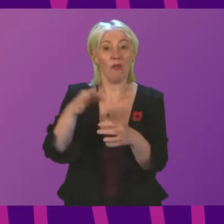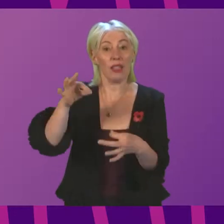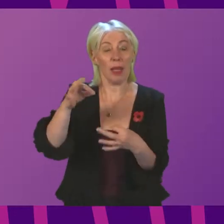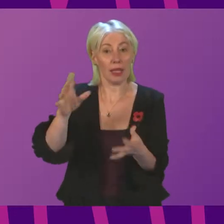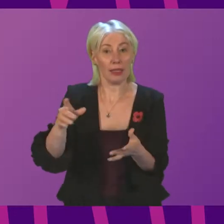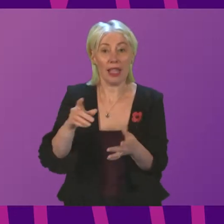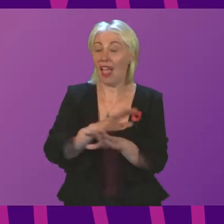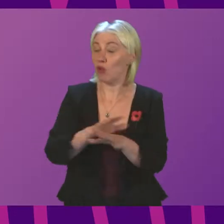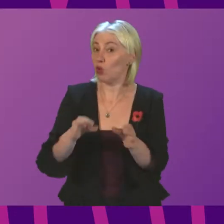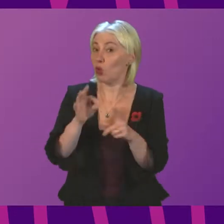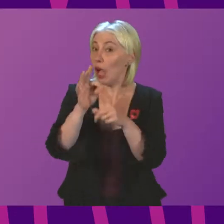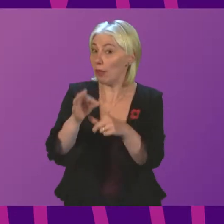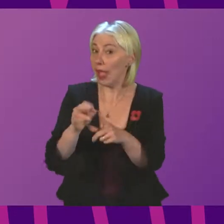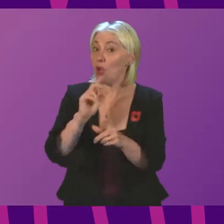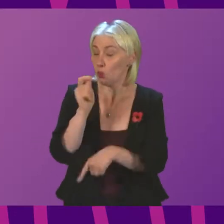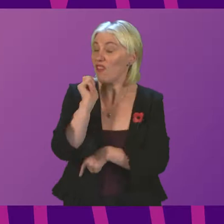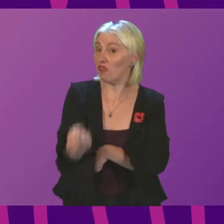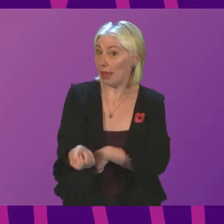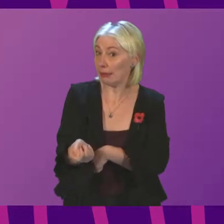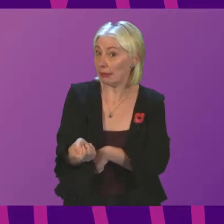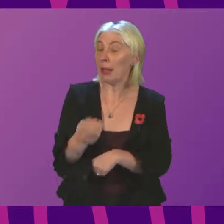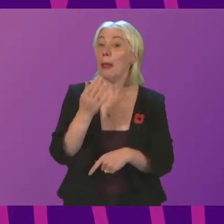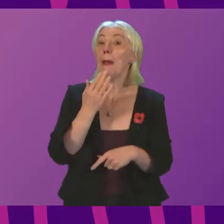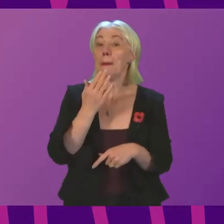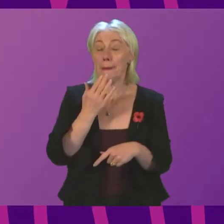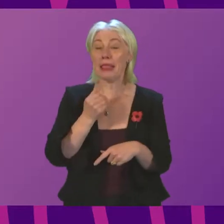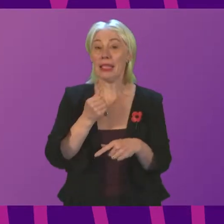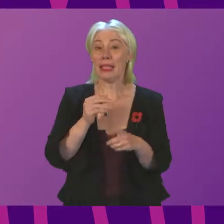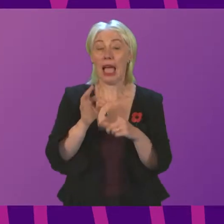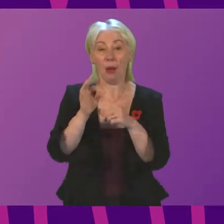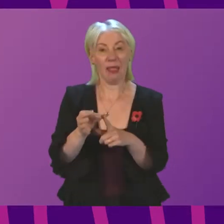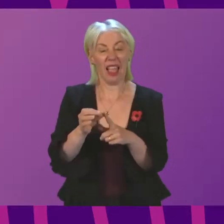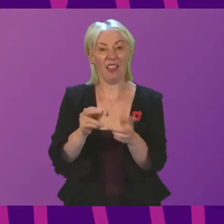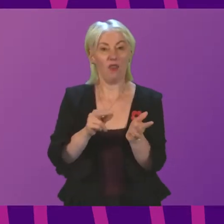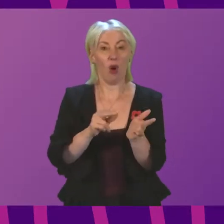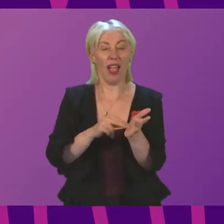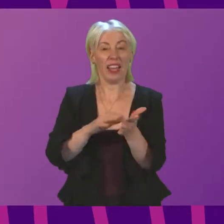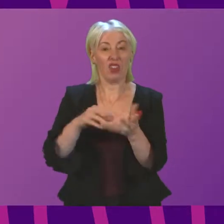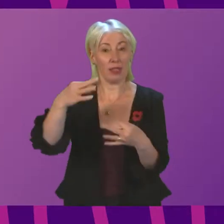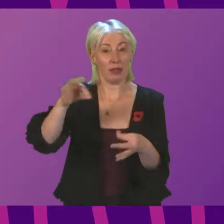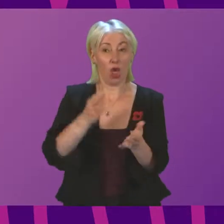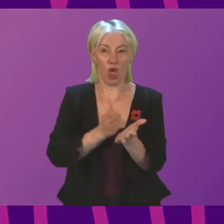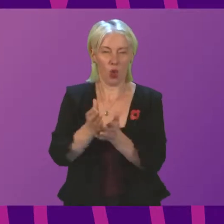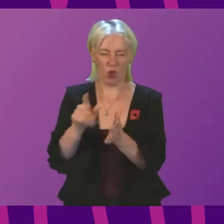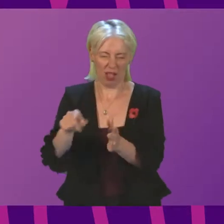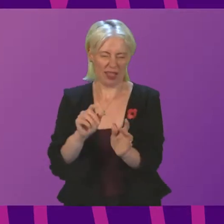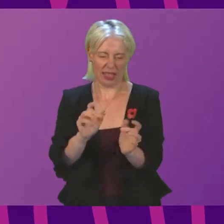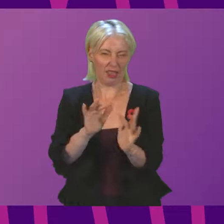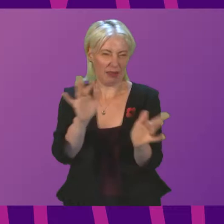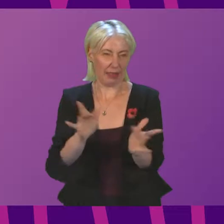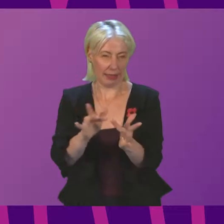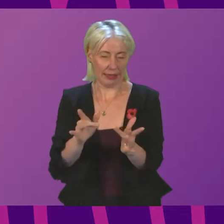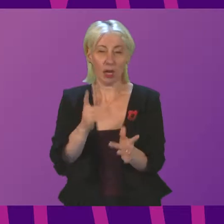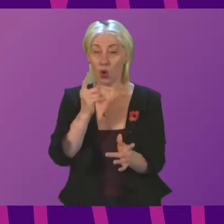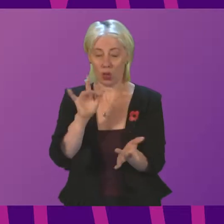result in a fine. Please apply for your COVID pass via and then there was an address made to look like the NHS. Now, the constituent had the good sense not to